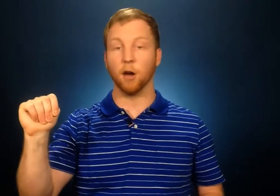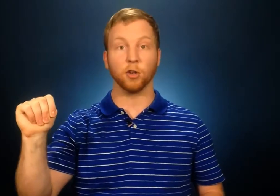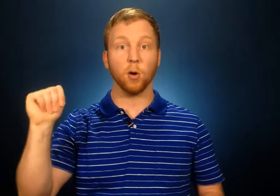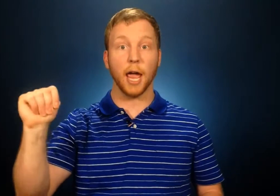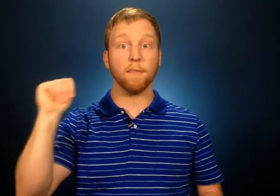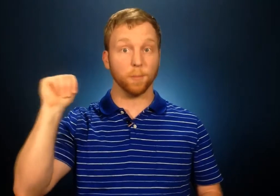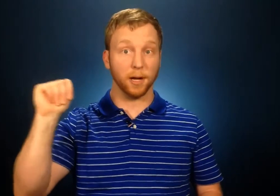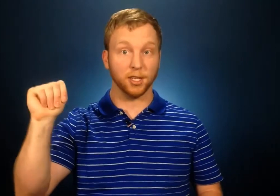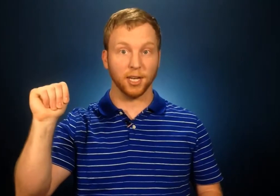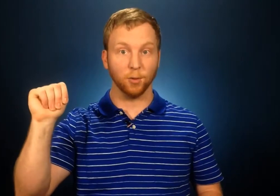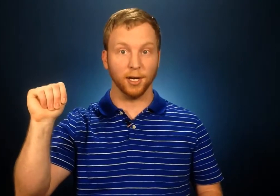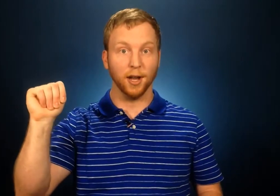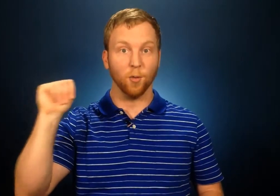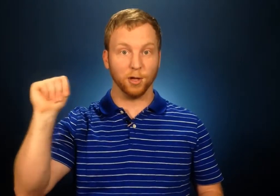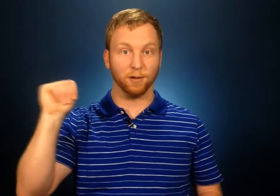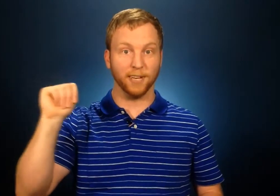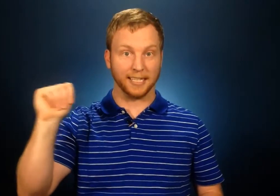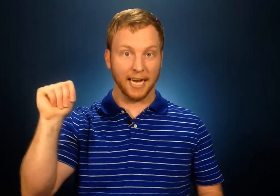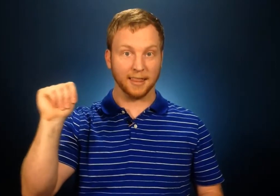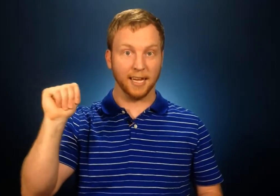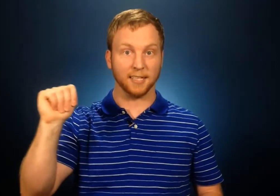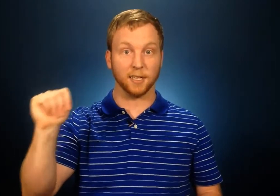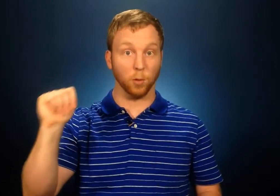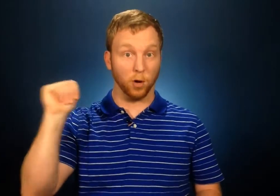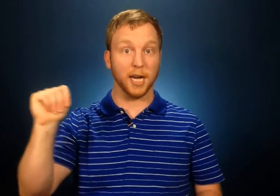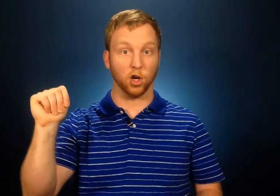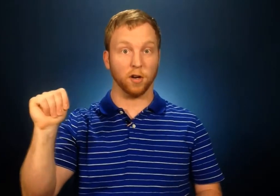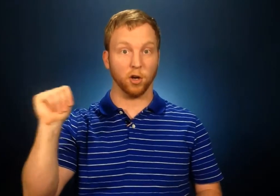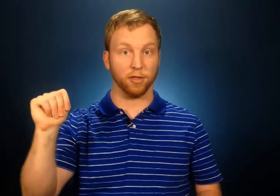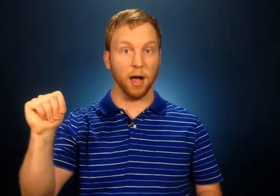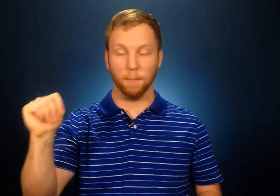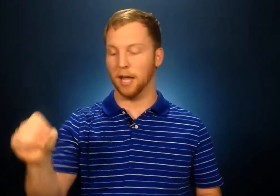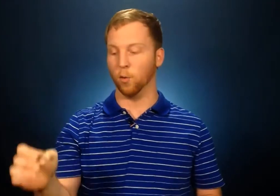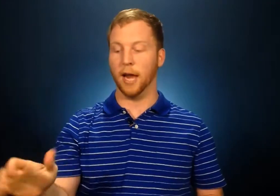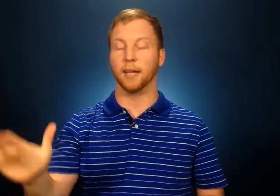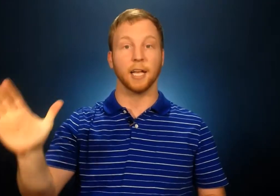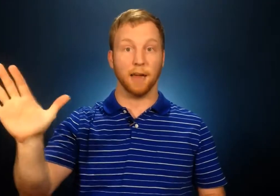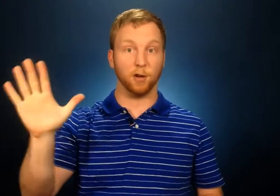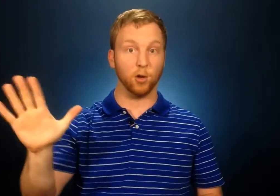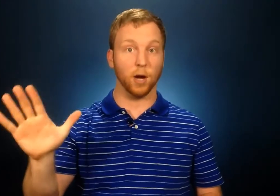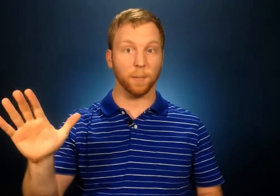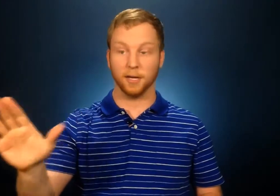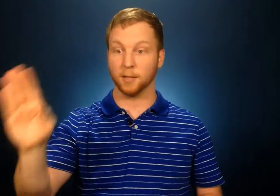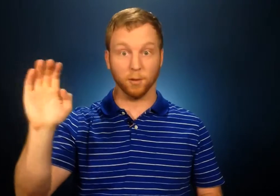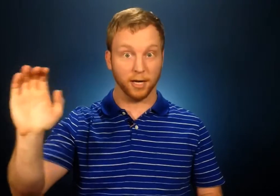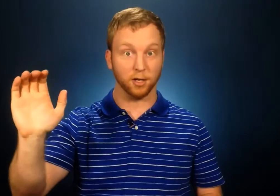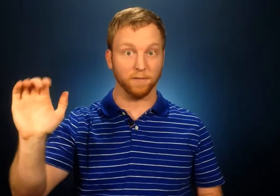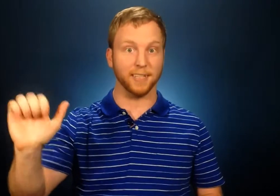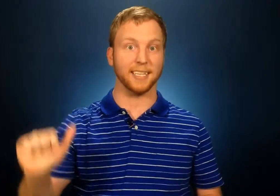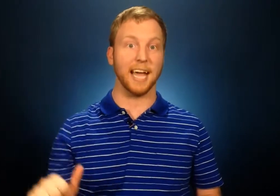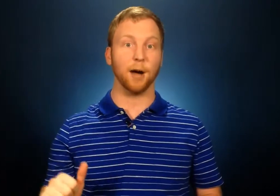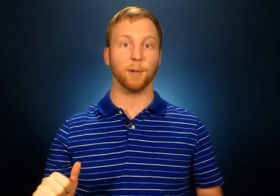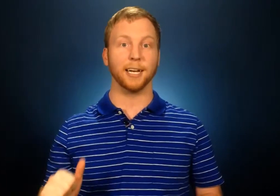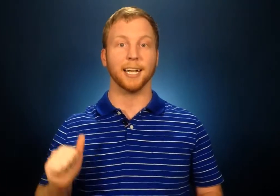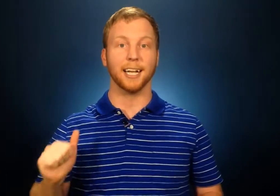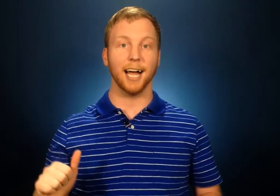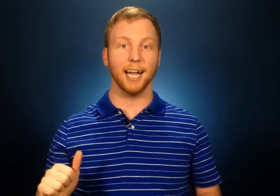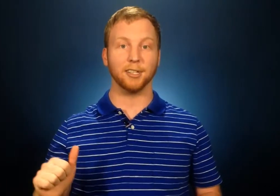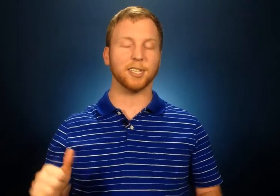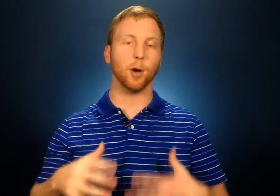don't ever punch someone with your fist like this. You'll break your thumb by the way. If you do want to punch someone make sure your fist is out but just don't